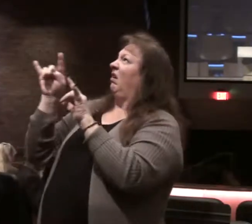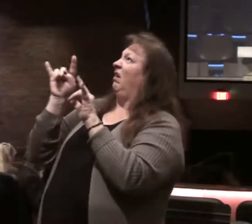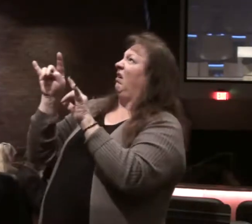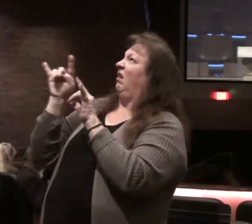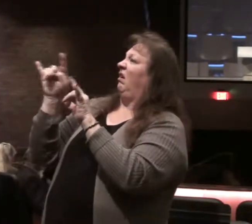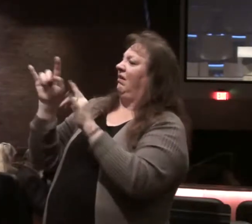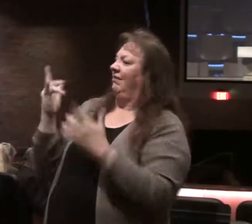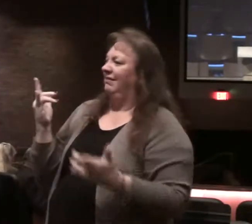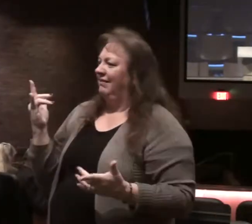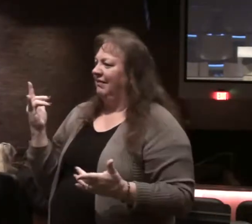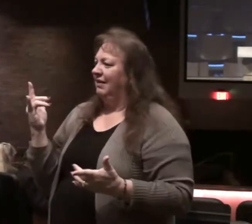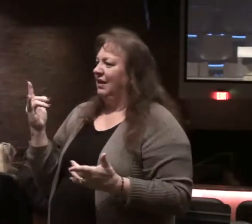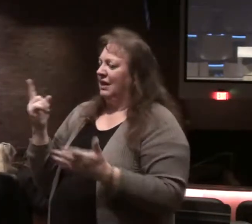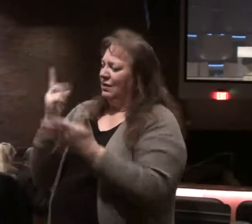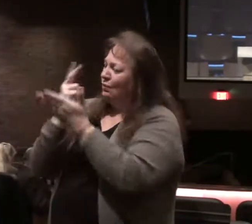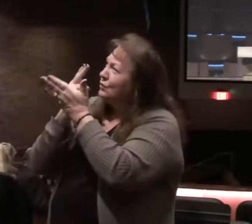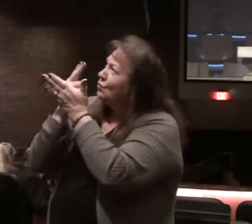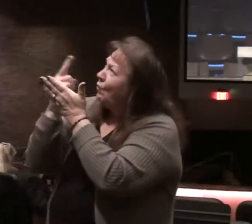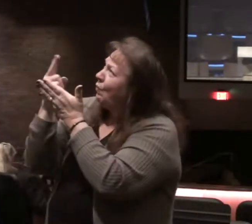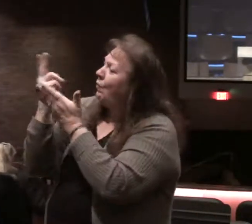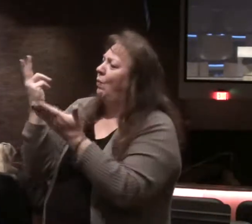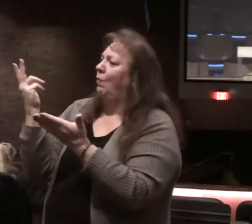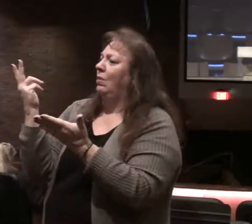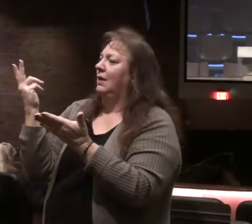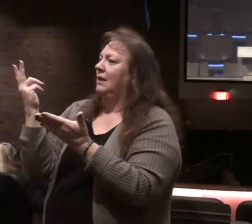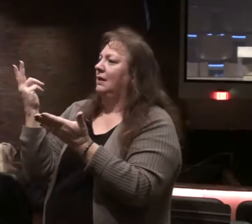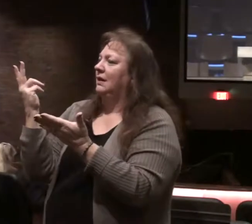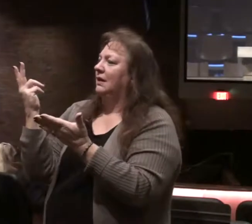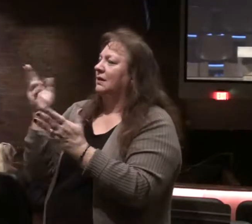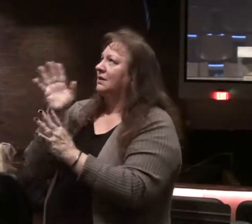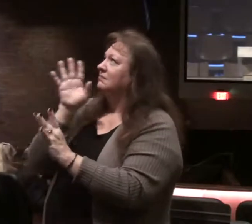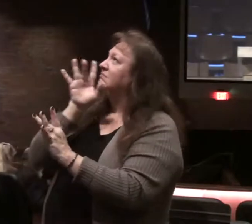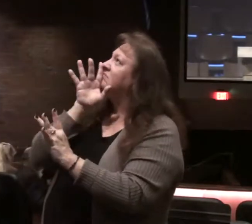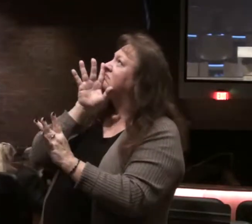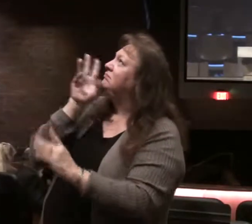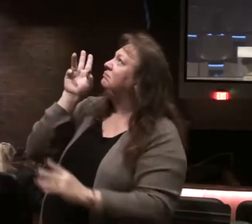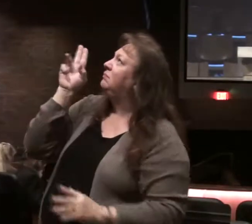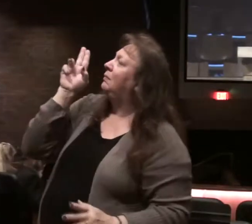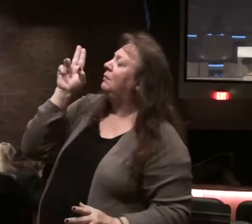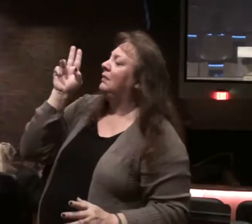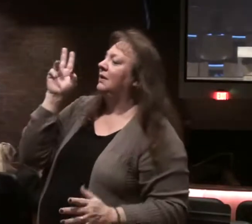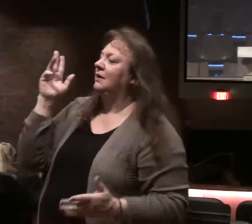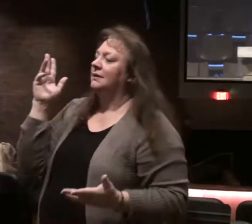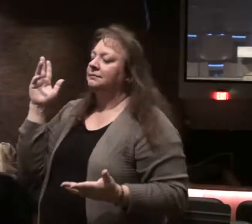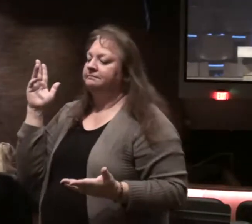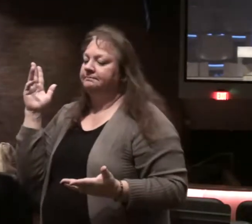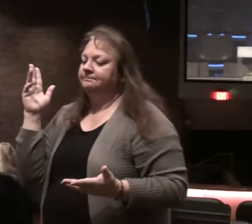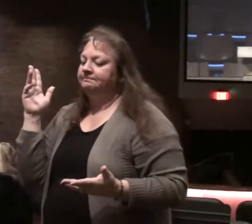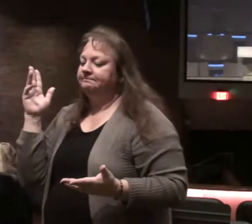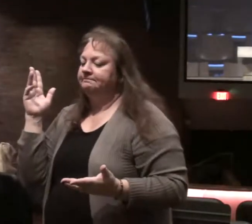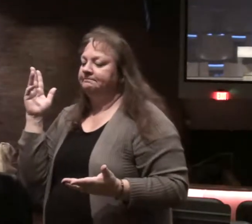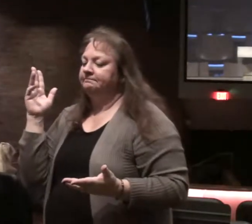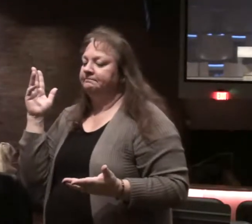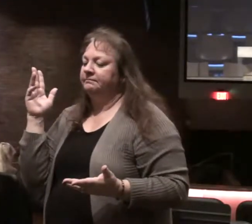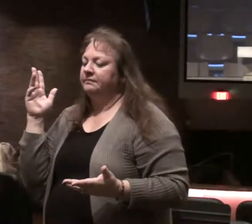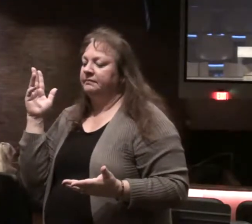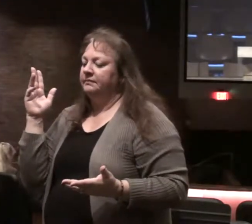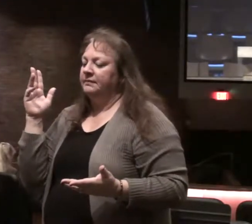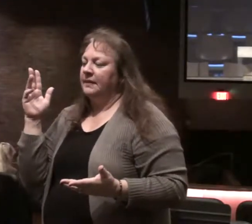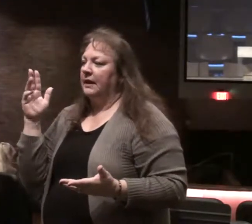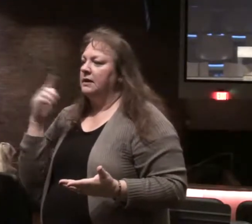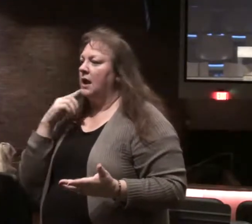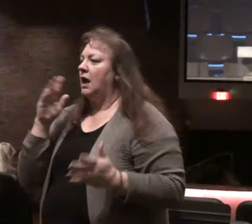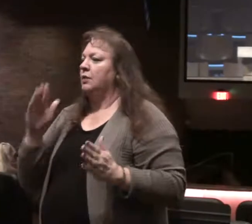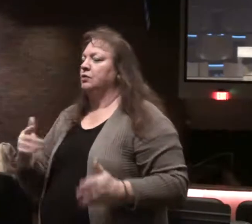what is holy with his words. And it's not just the outright